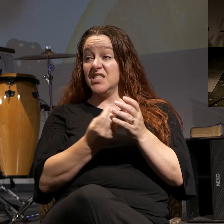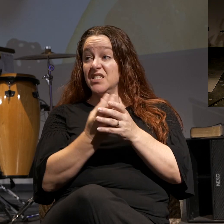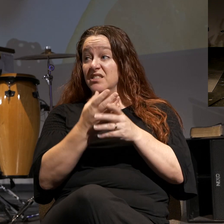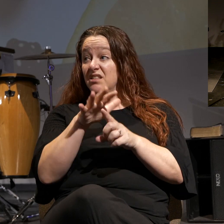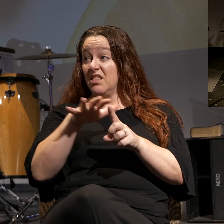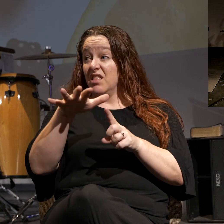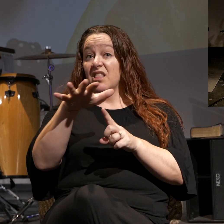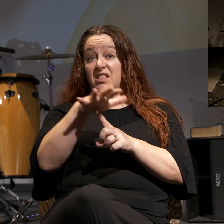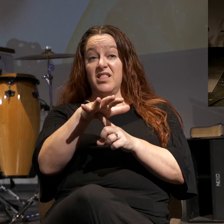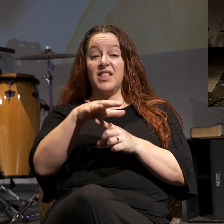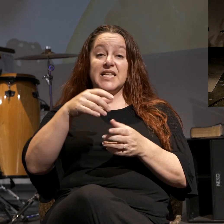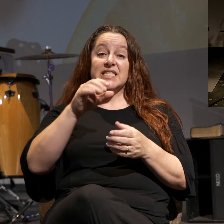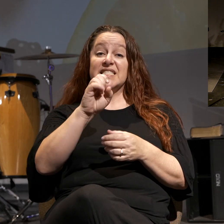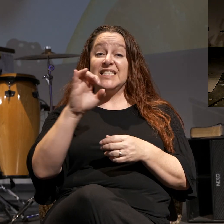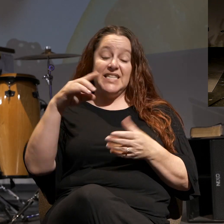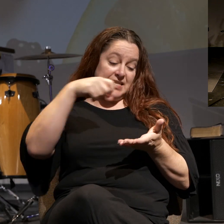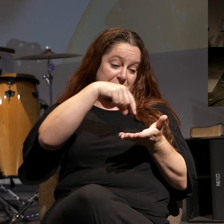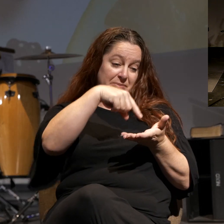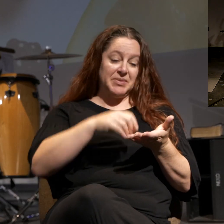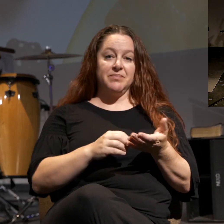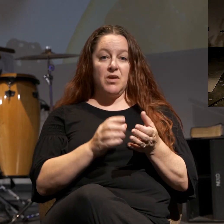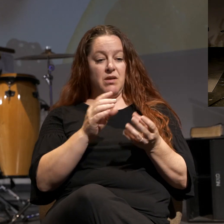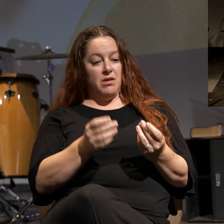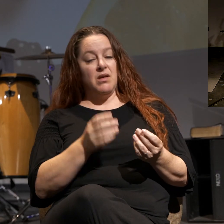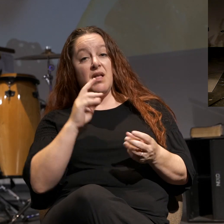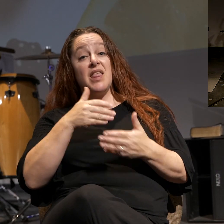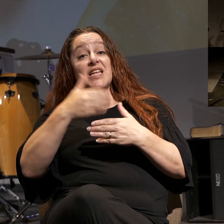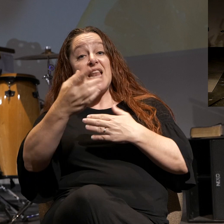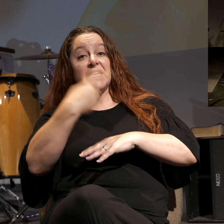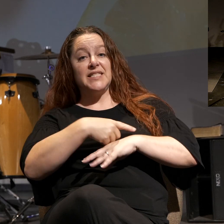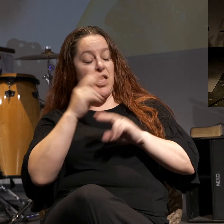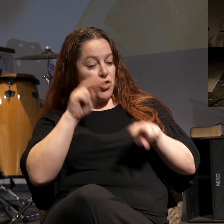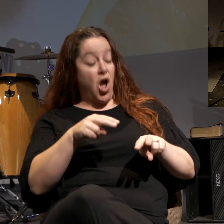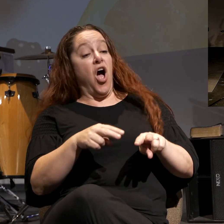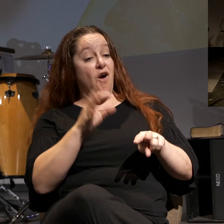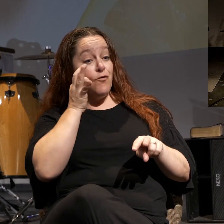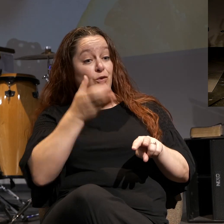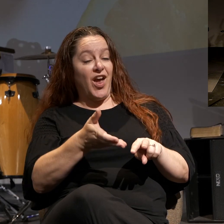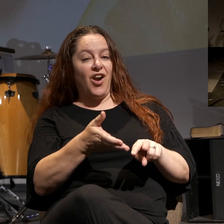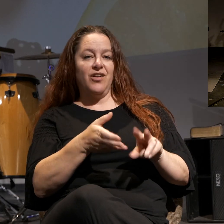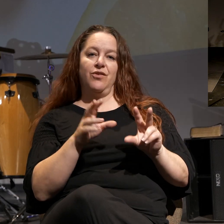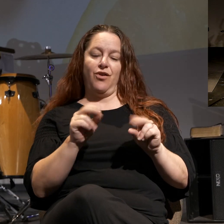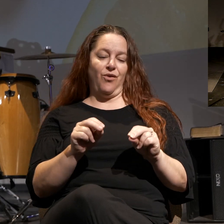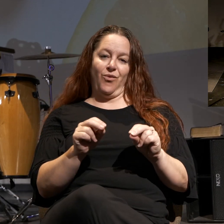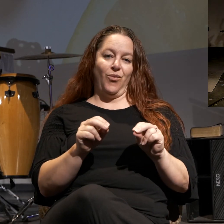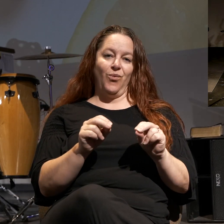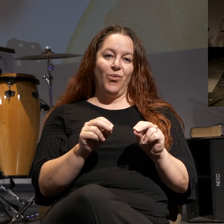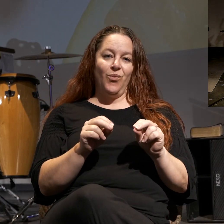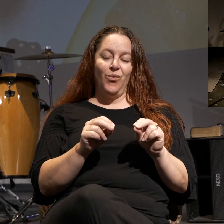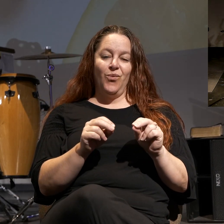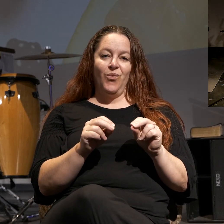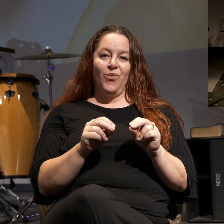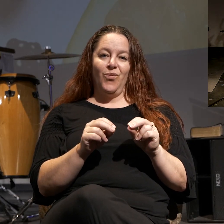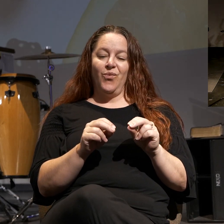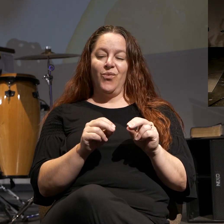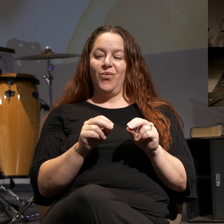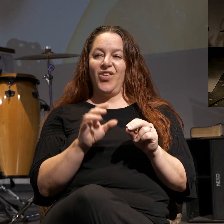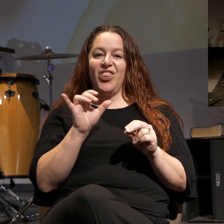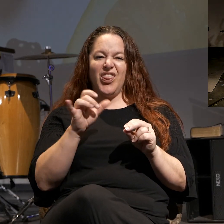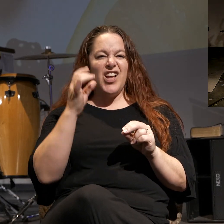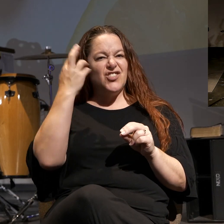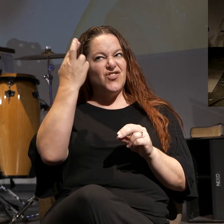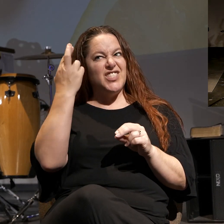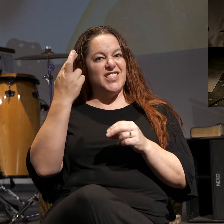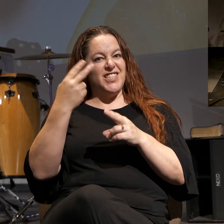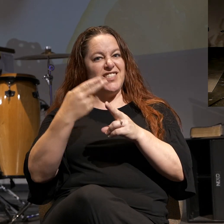work, plant the seeds, you go out the next day, there's the fruit. Woo-hoo! No, it doesn't work that way, does it? No, that's why he's using the word